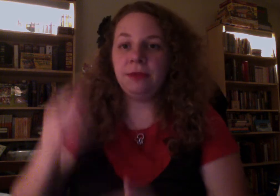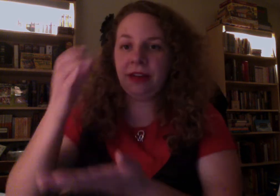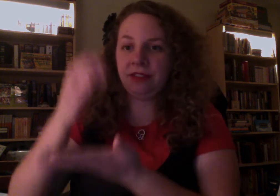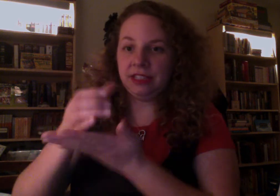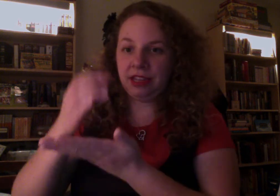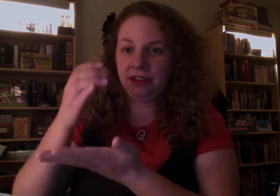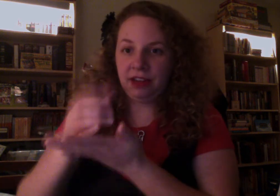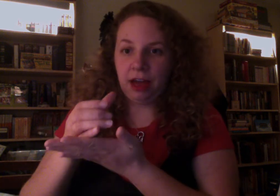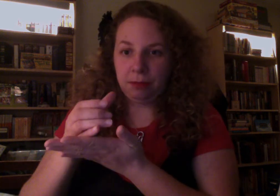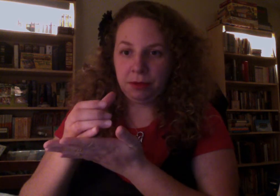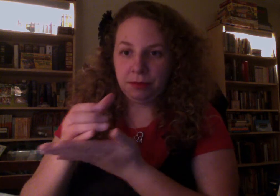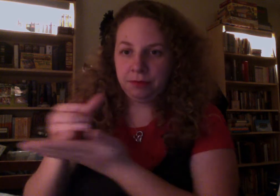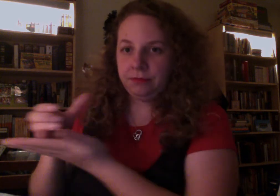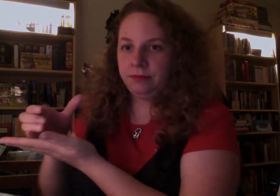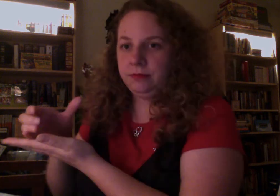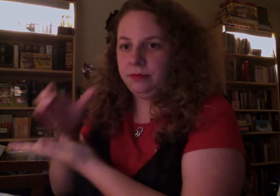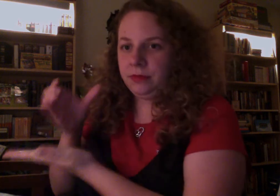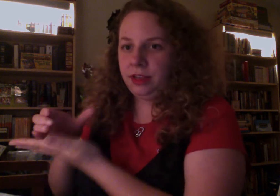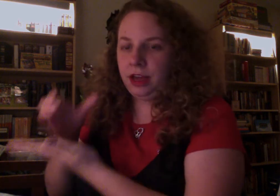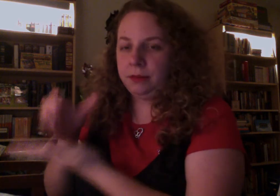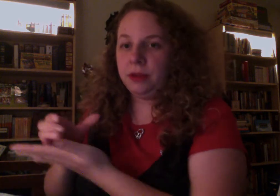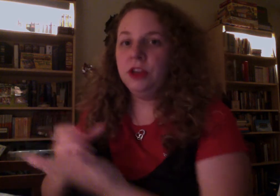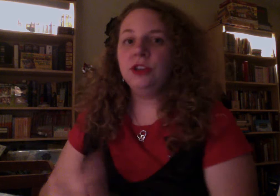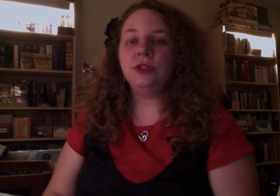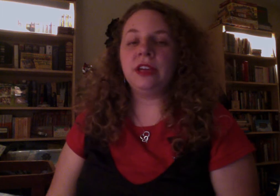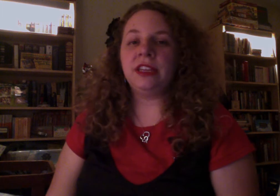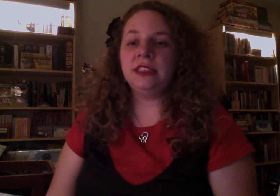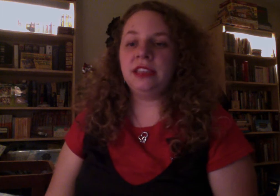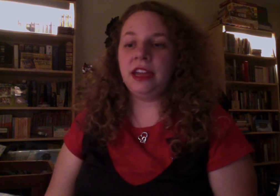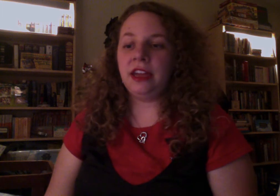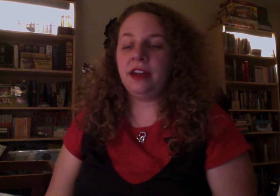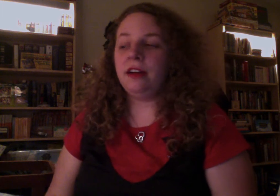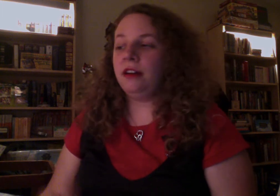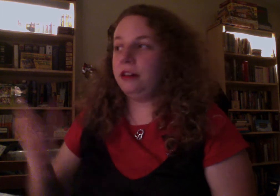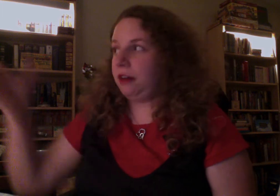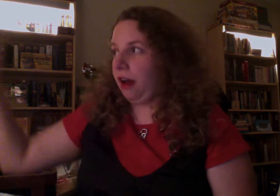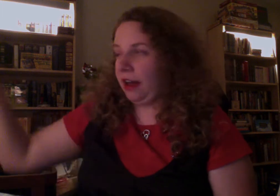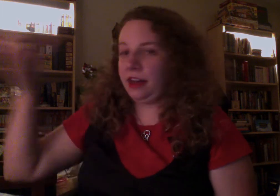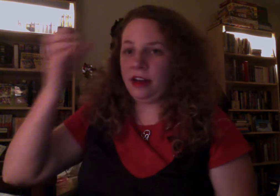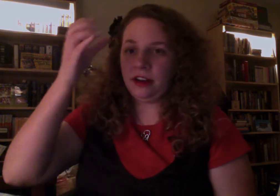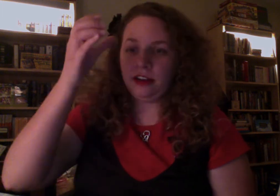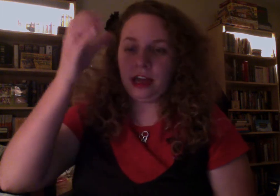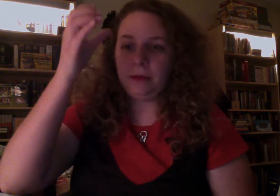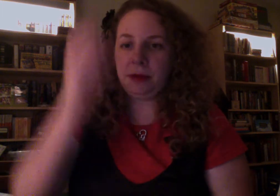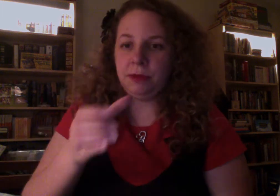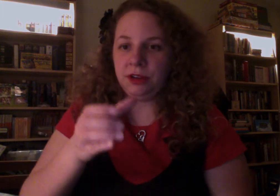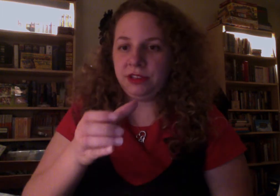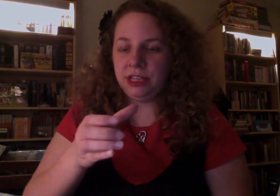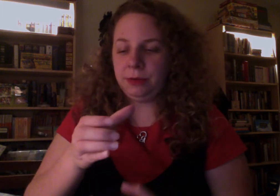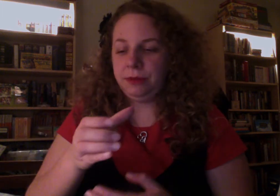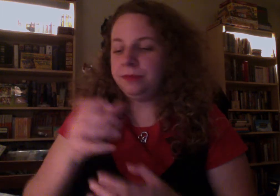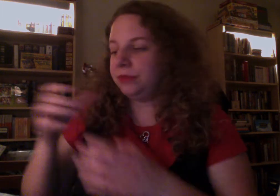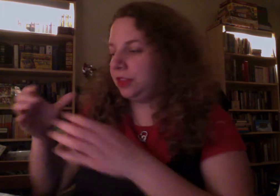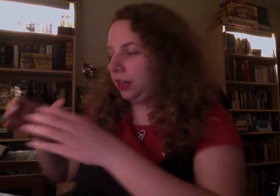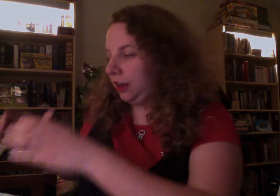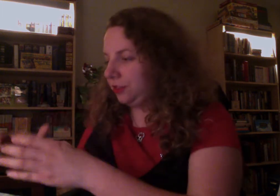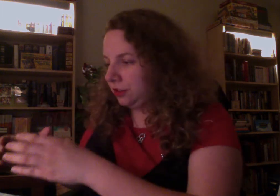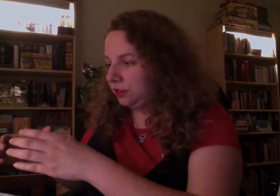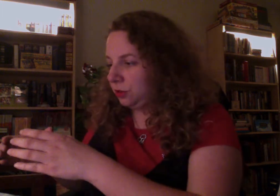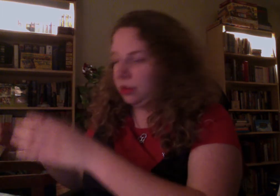we have the sign cup. Cup. So I could say, I got out a cup. I put it on the table. Then I got the soda